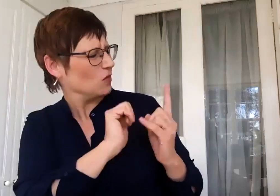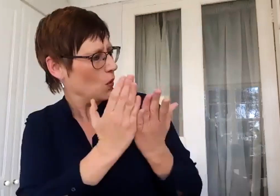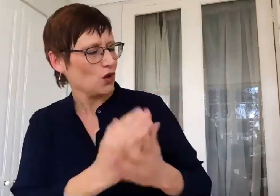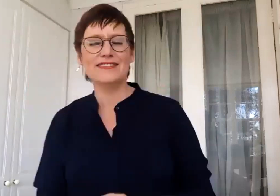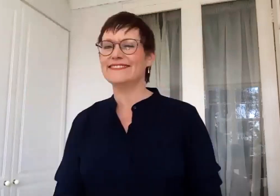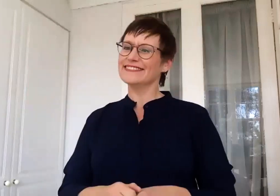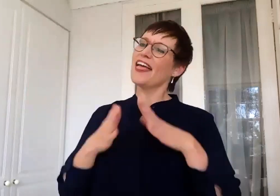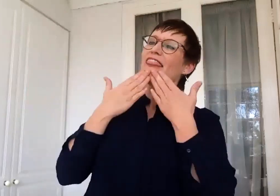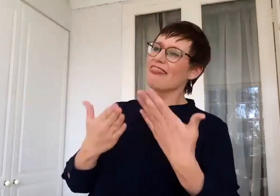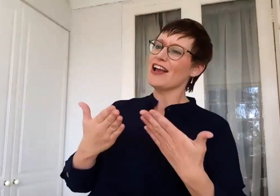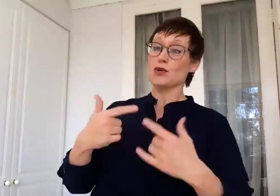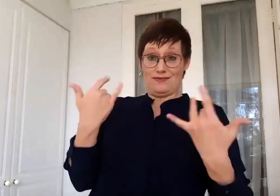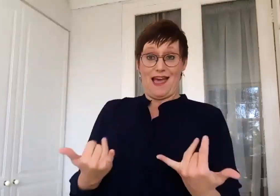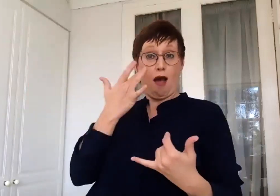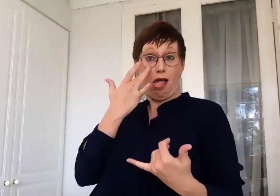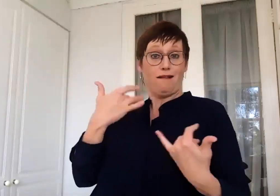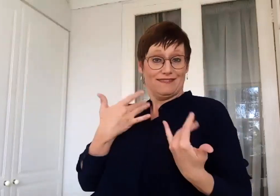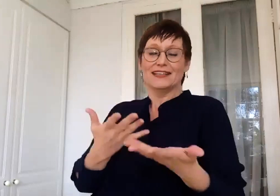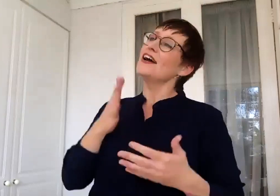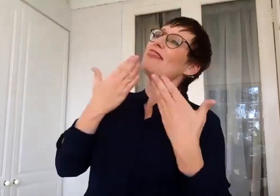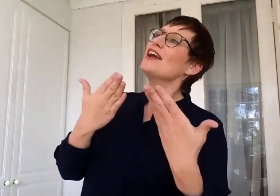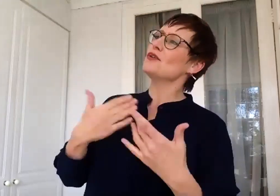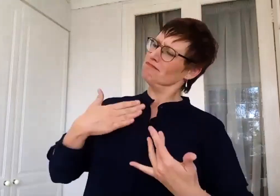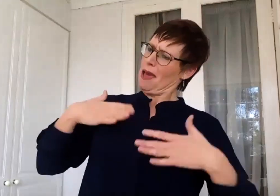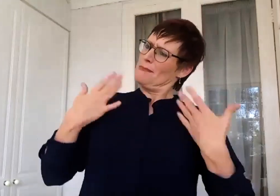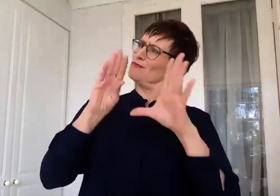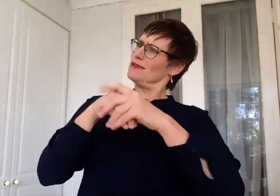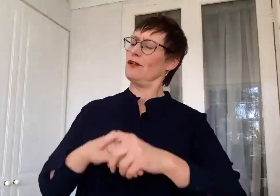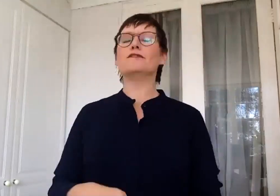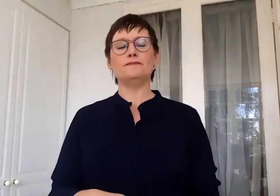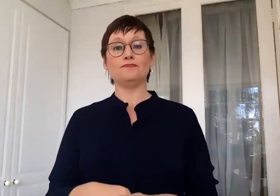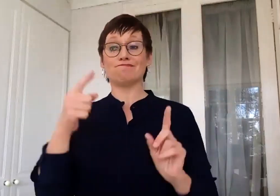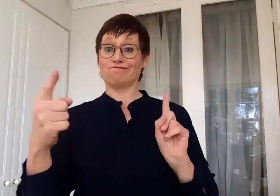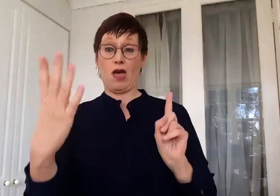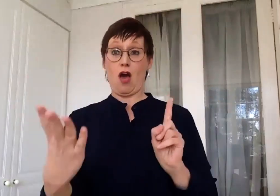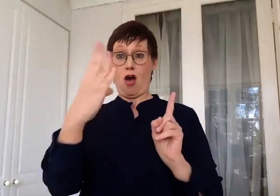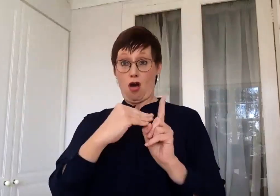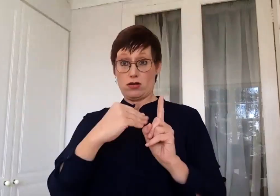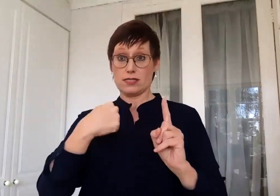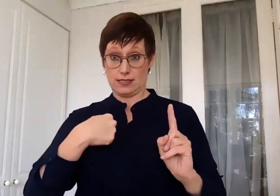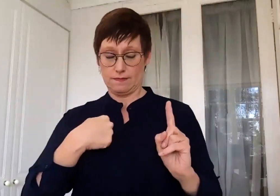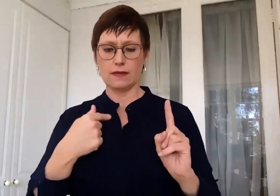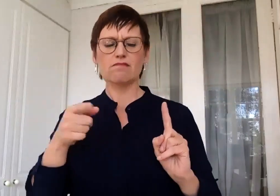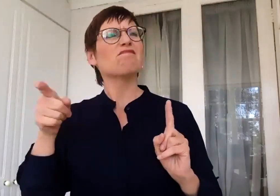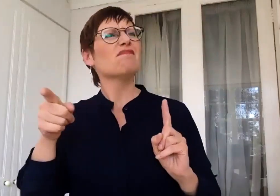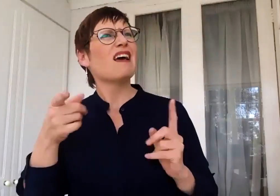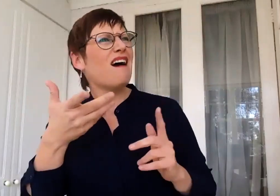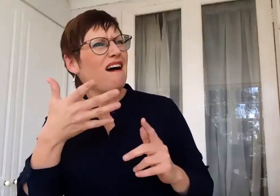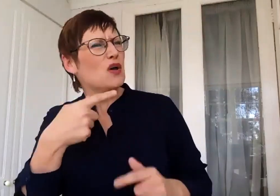are doing. Thanks, Eusebius. Wonderful to be here. I want to start firstly with you. It's very rare at the age of